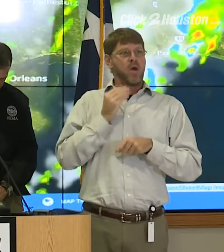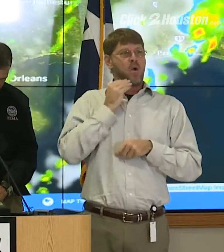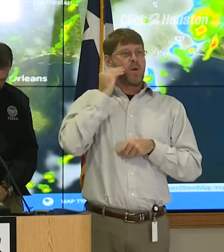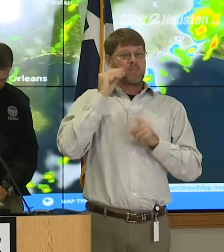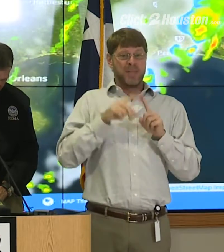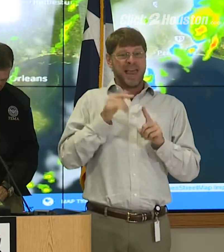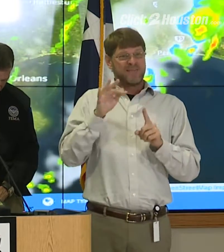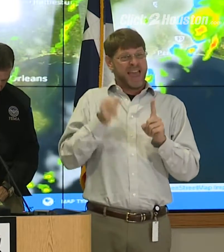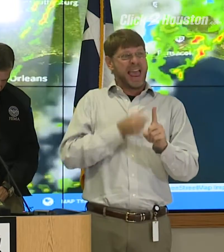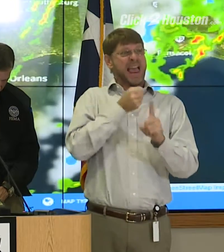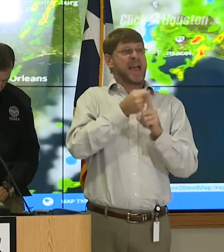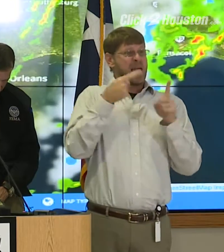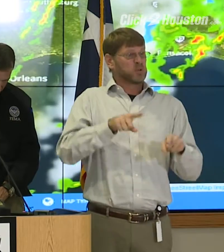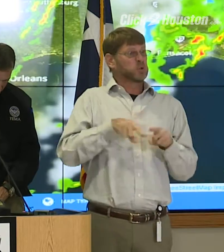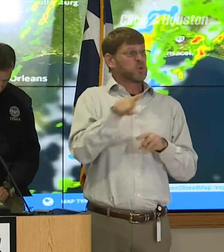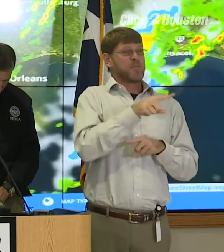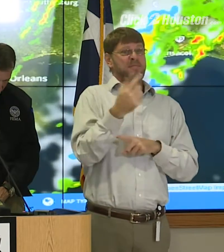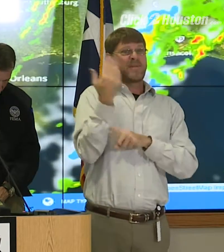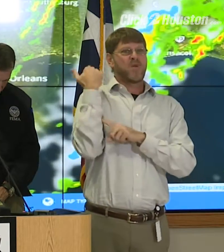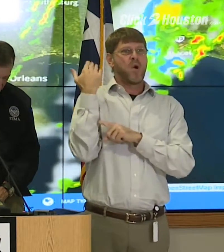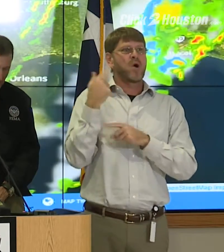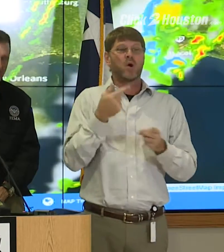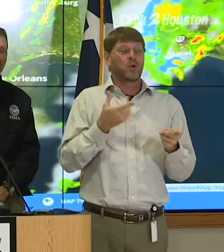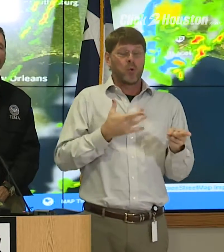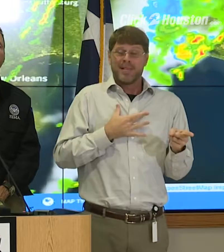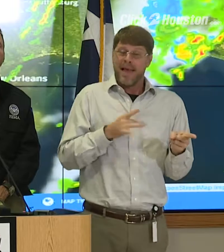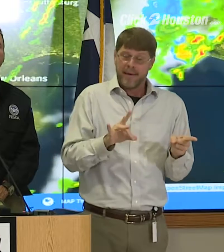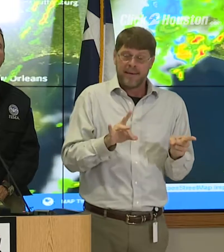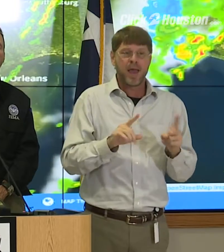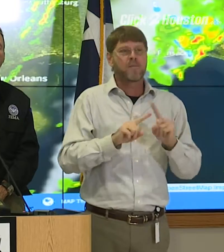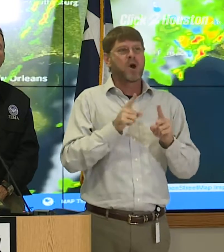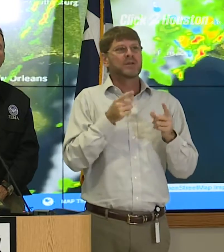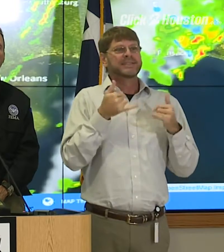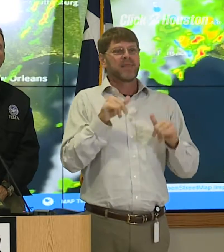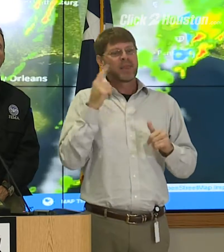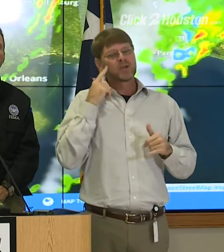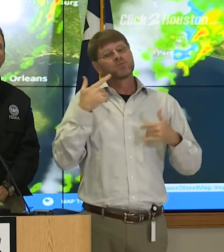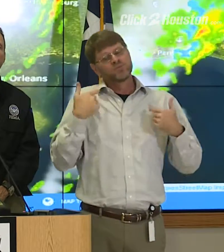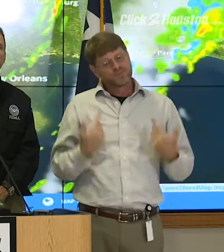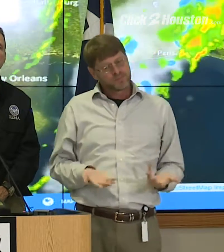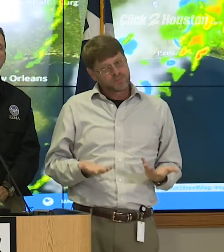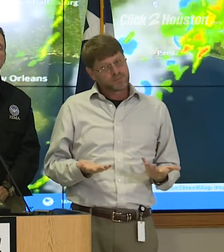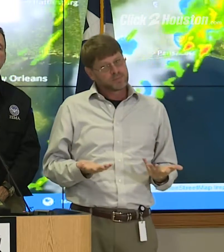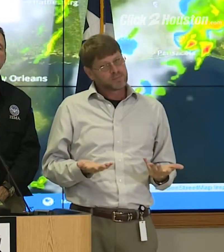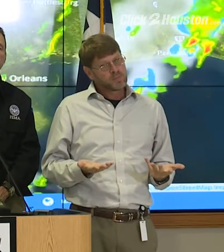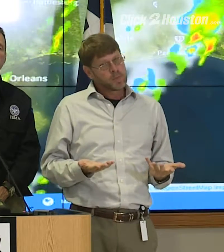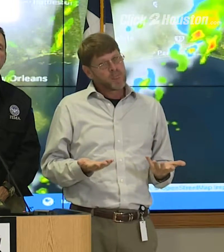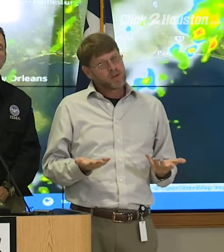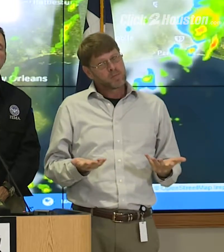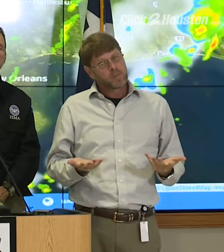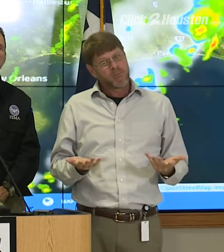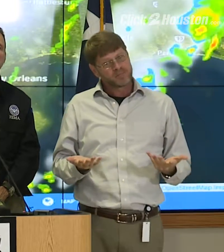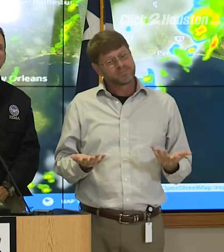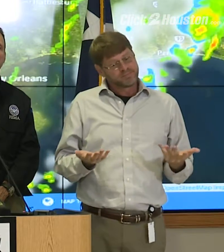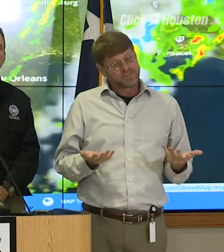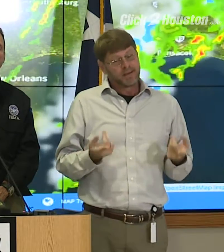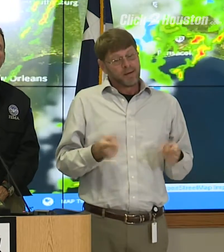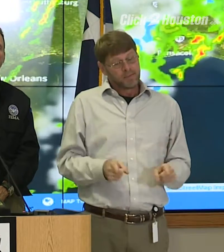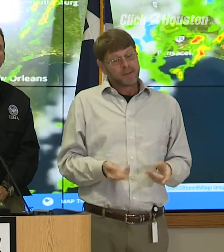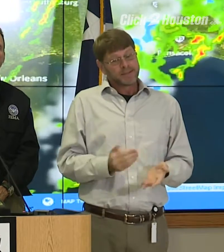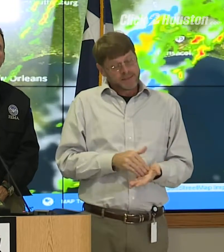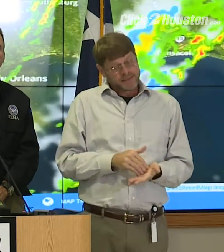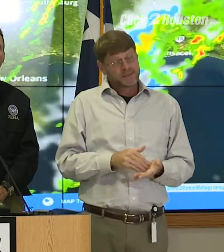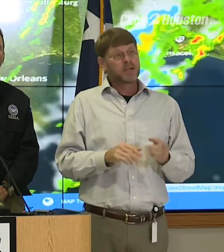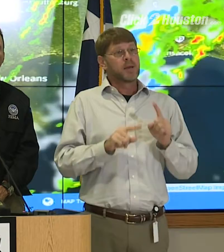if it's happened to you before, you don't like it, but you kind of think, well, here it is again.